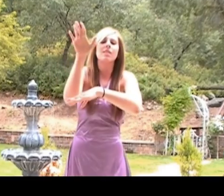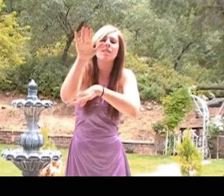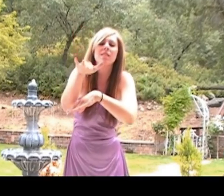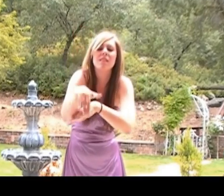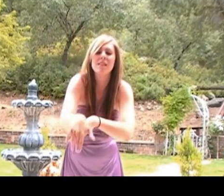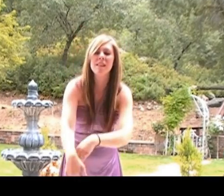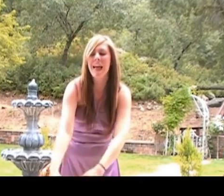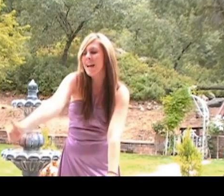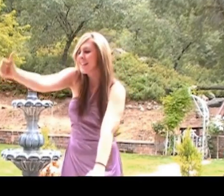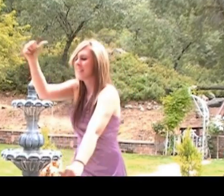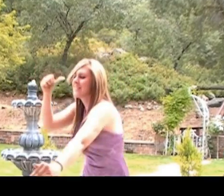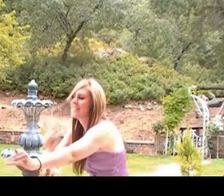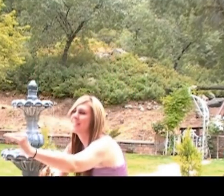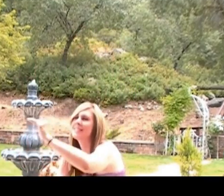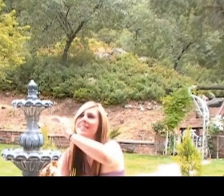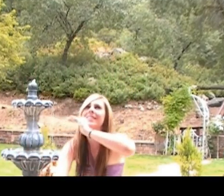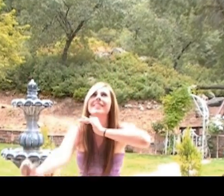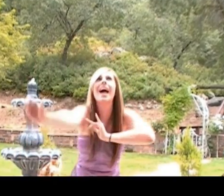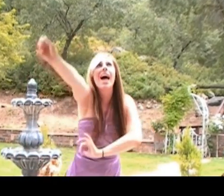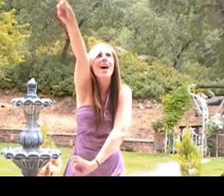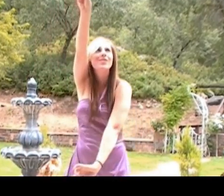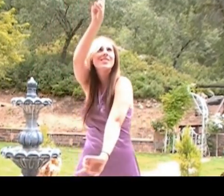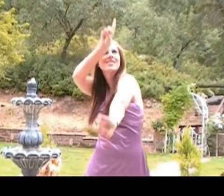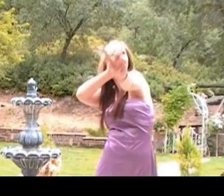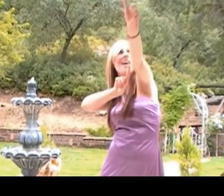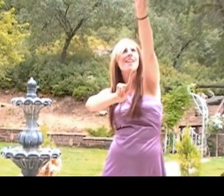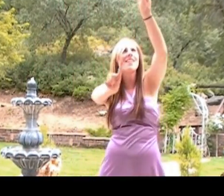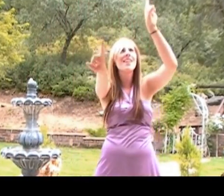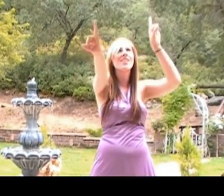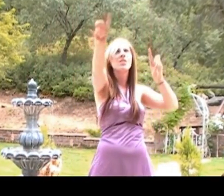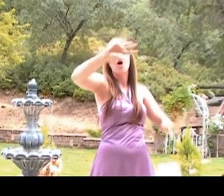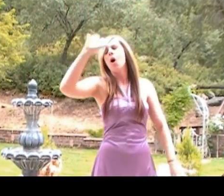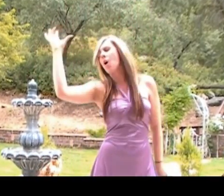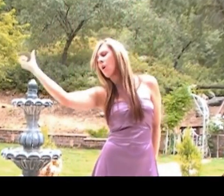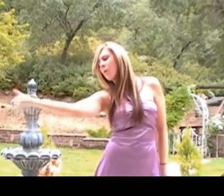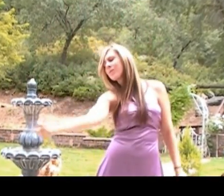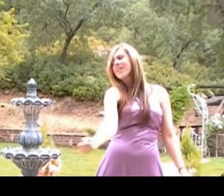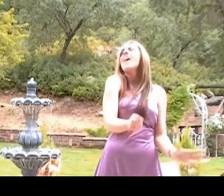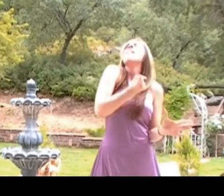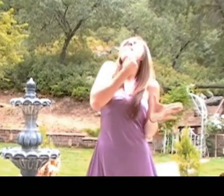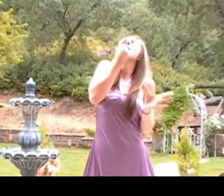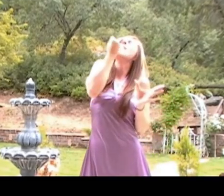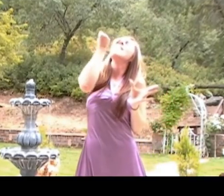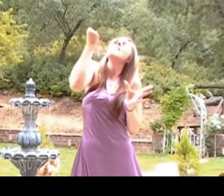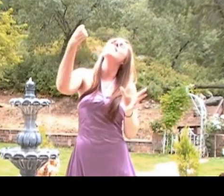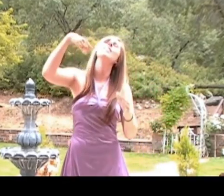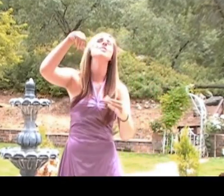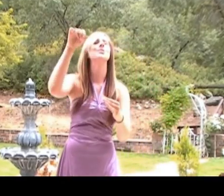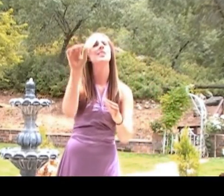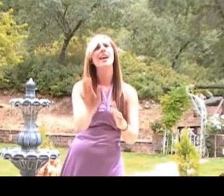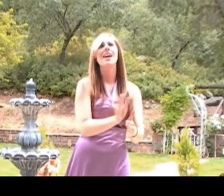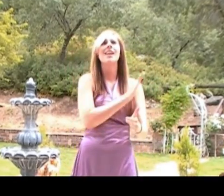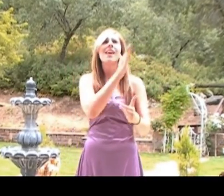Seek out stuff Hold on to the end